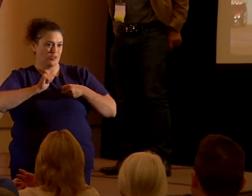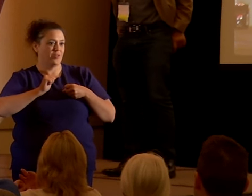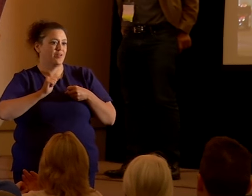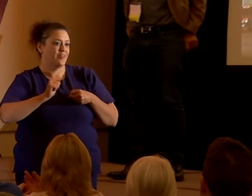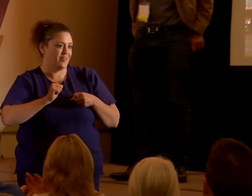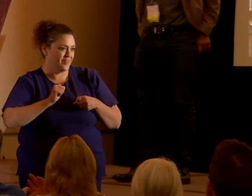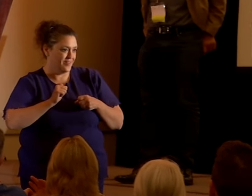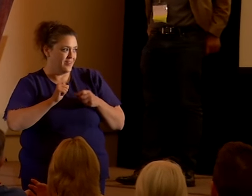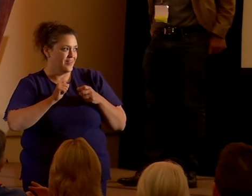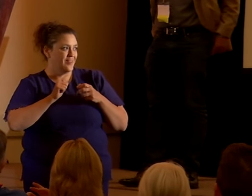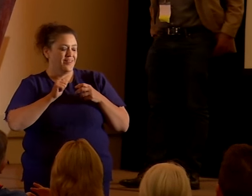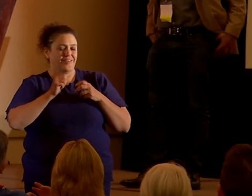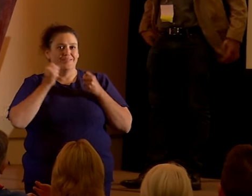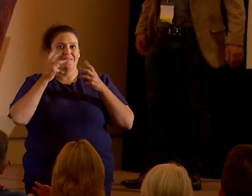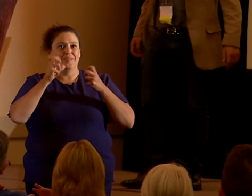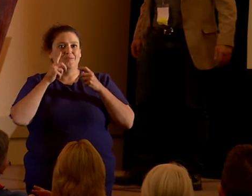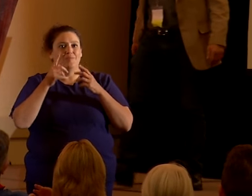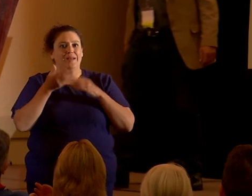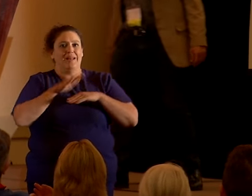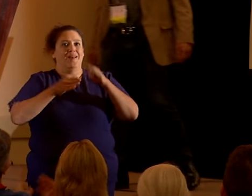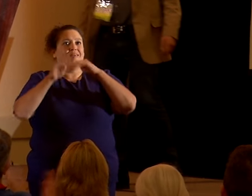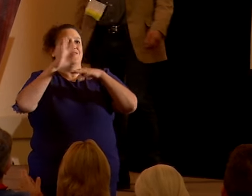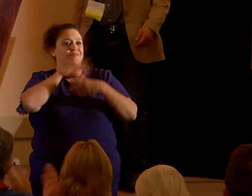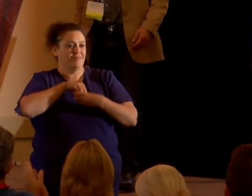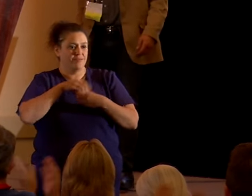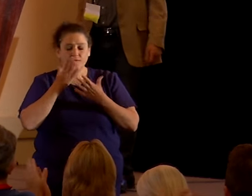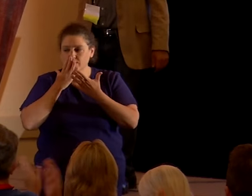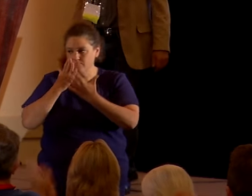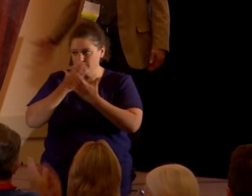mission and a labor. So Faisal, thank you so much.